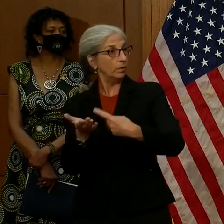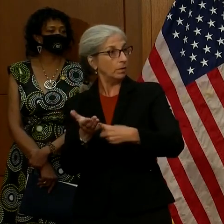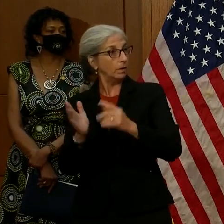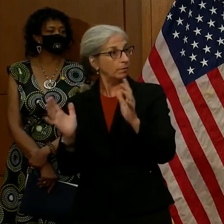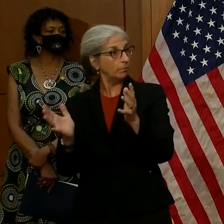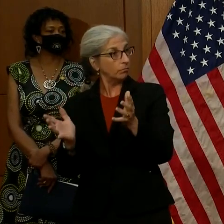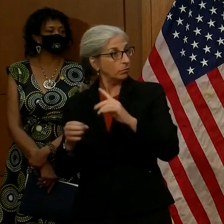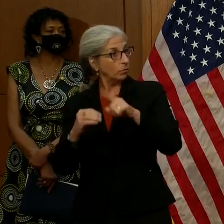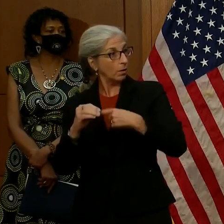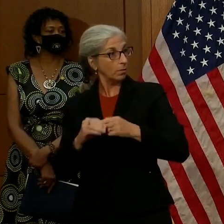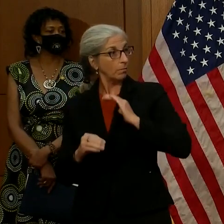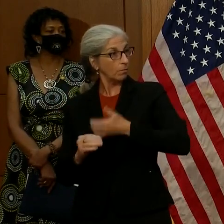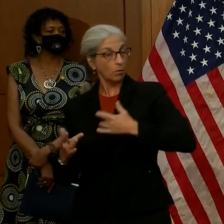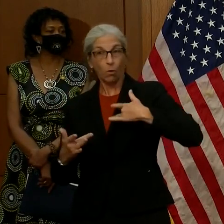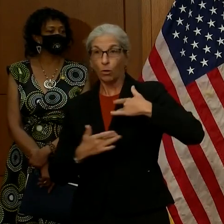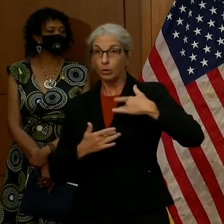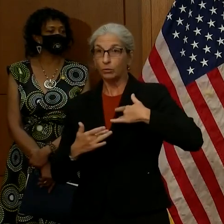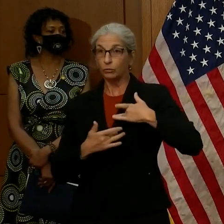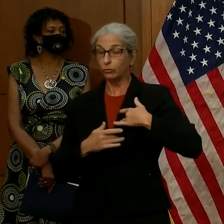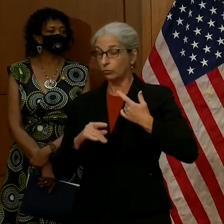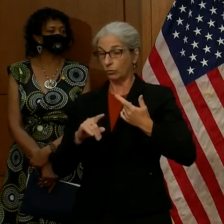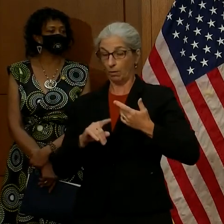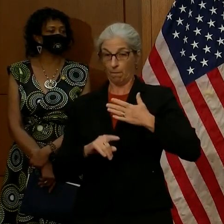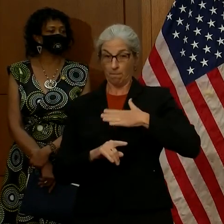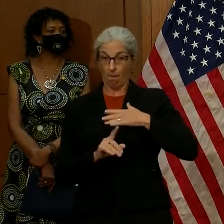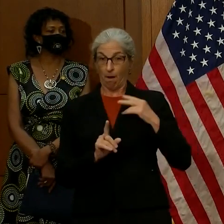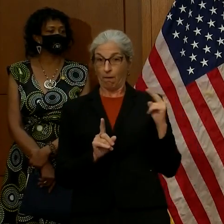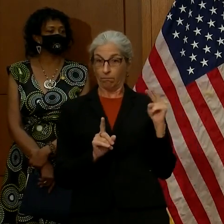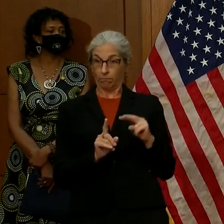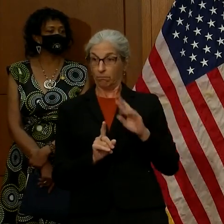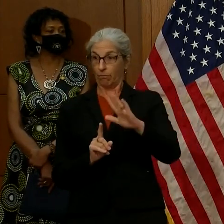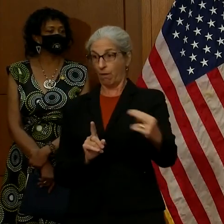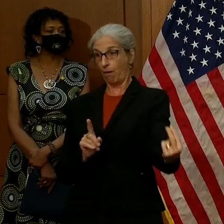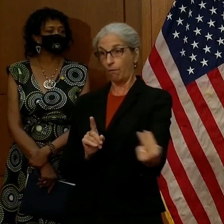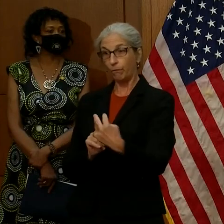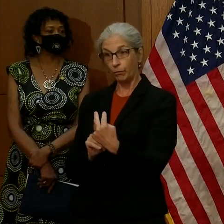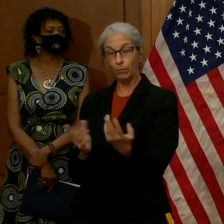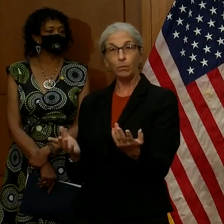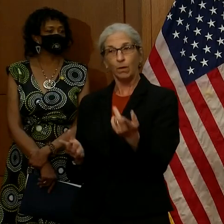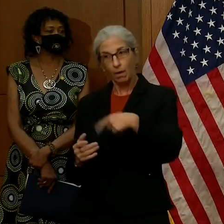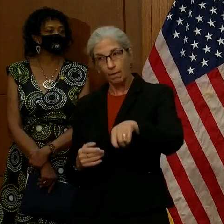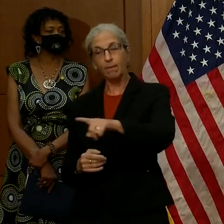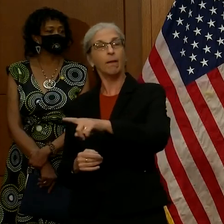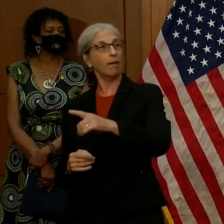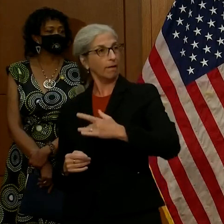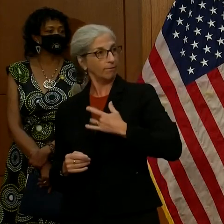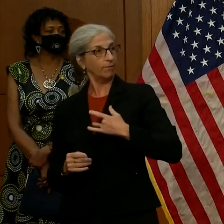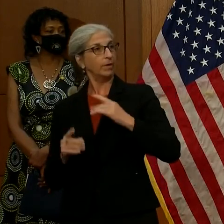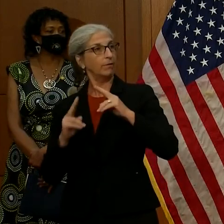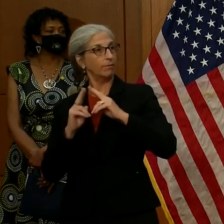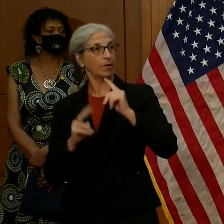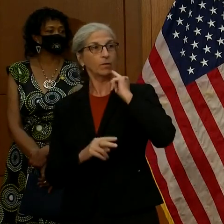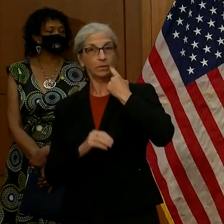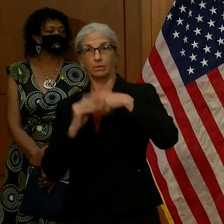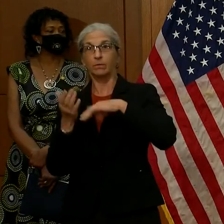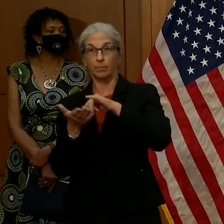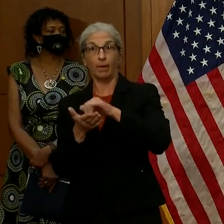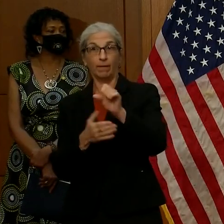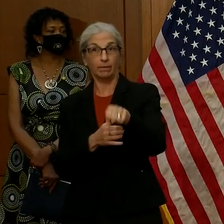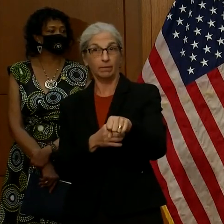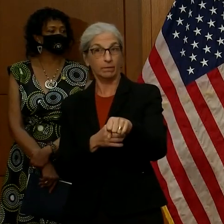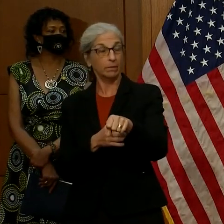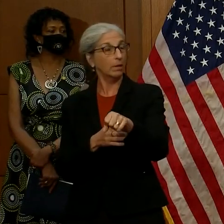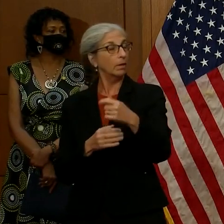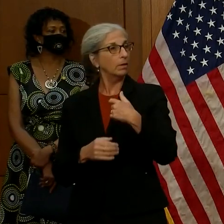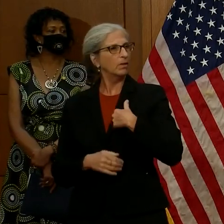concerns on each side. And they're continuing to take this very seriously. And I think